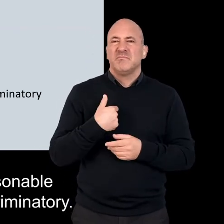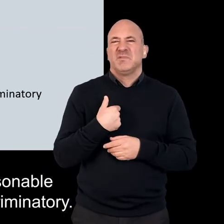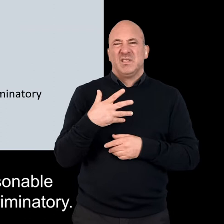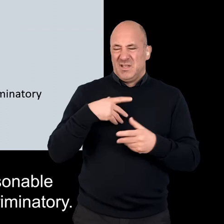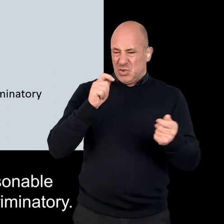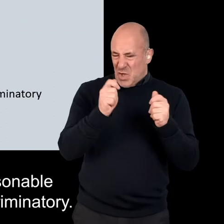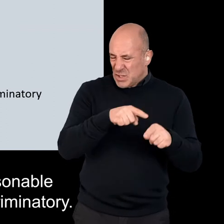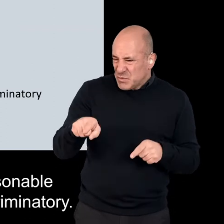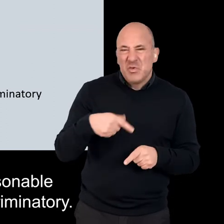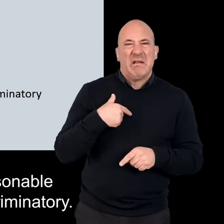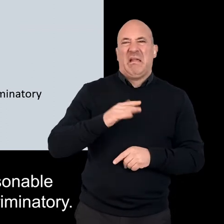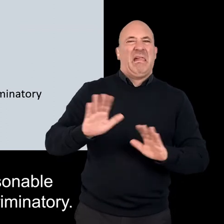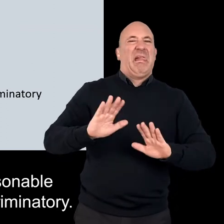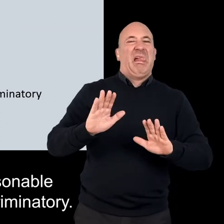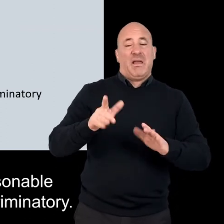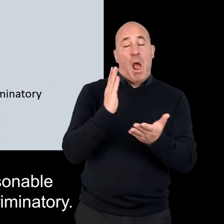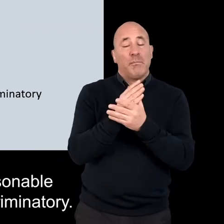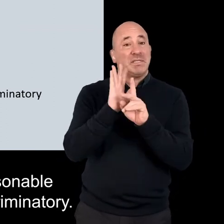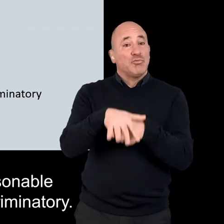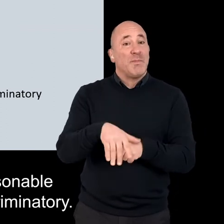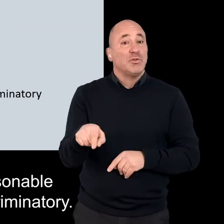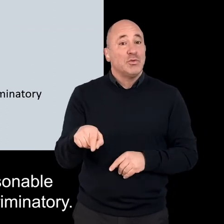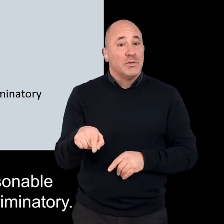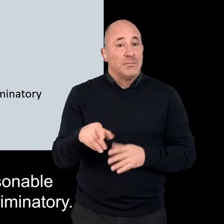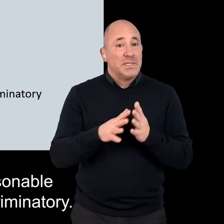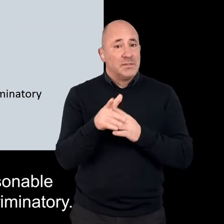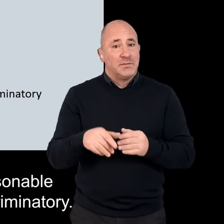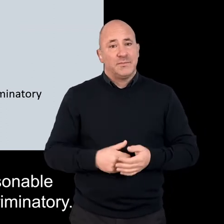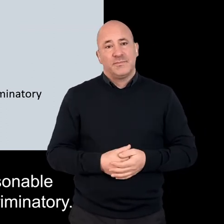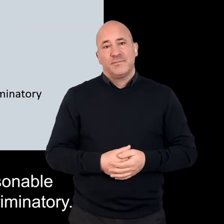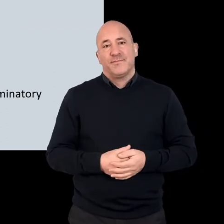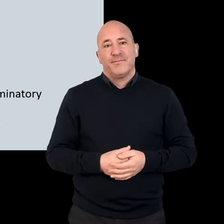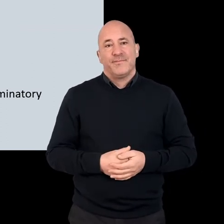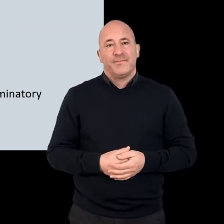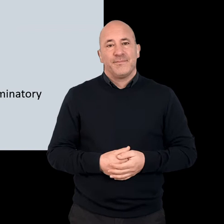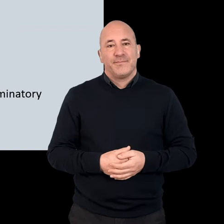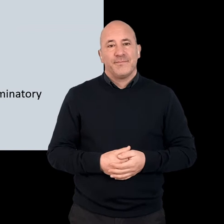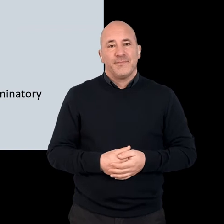not providing reasonable adjustments is considered to be discriminatory.